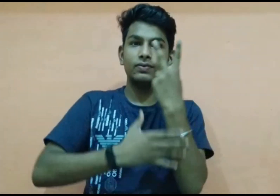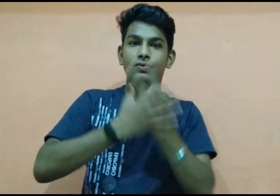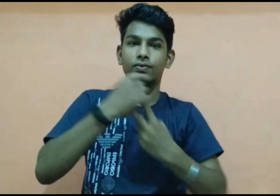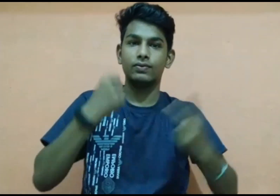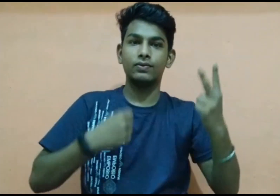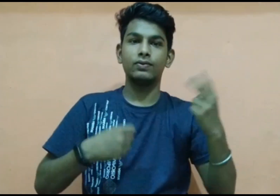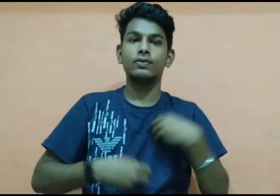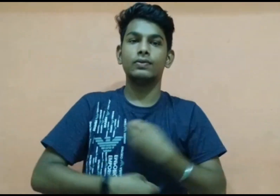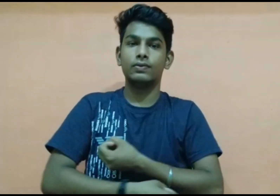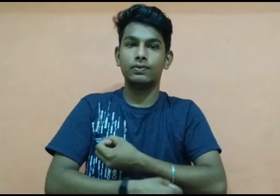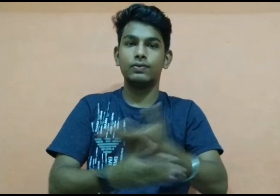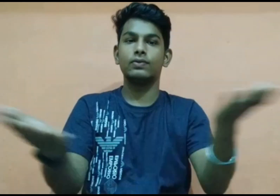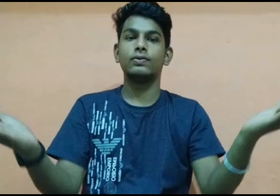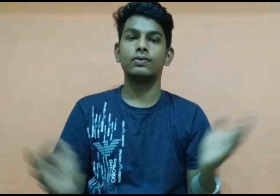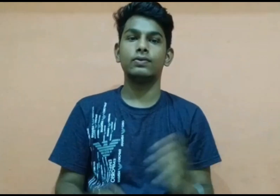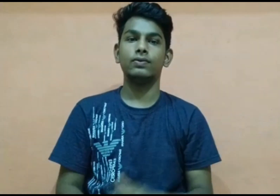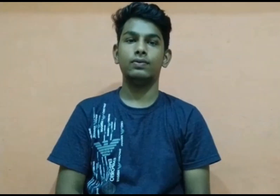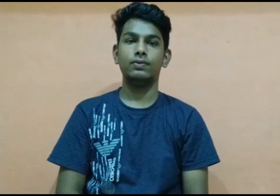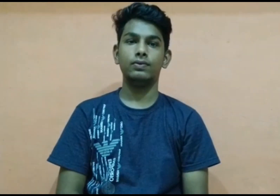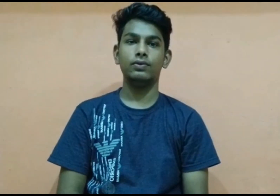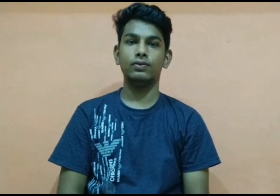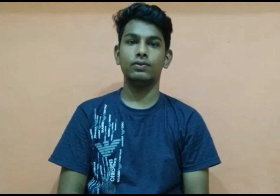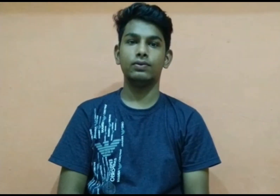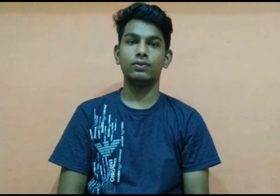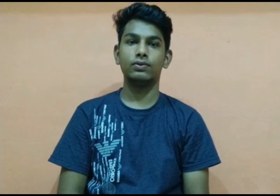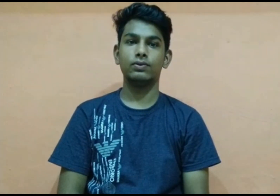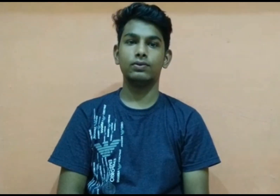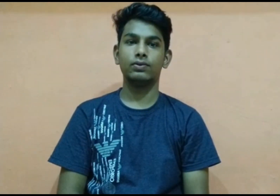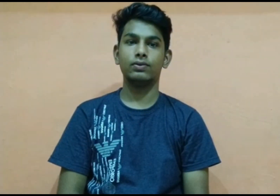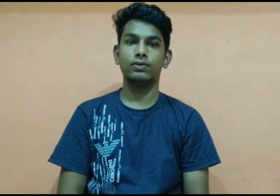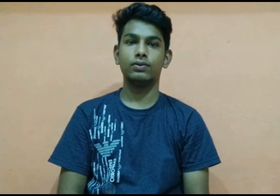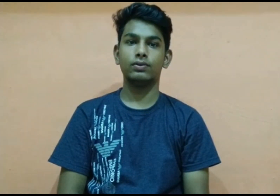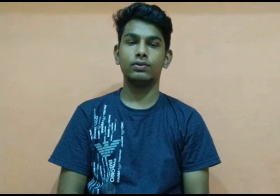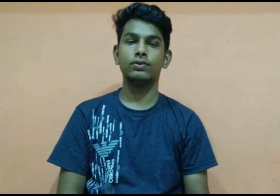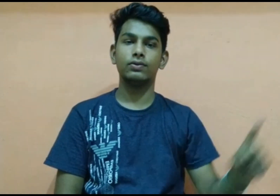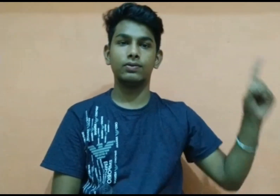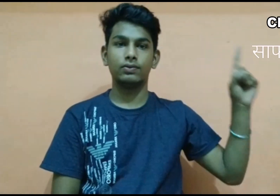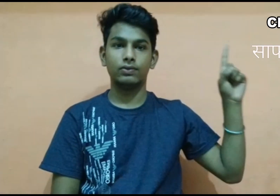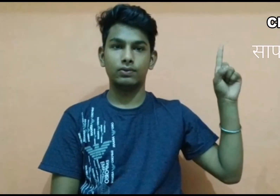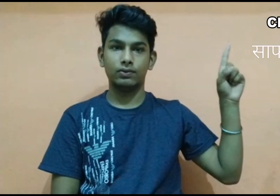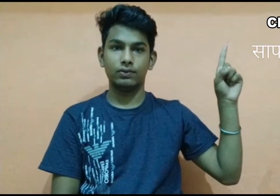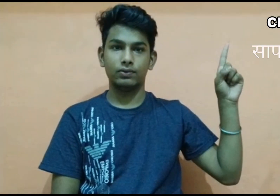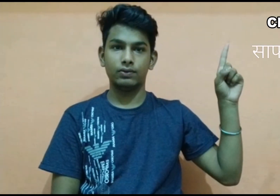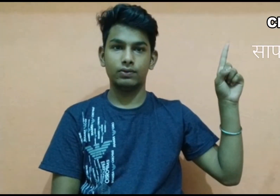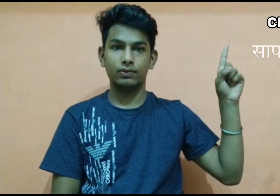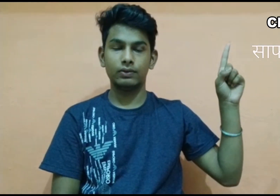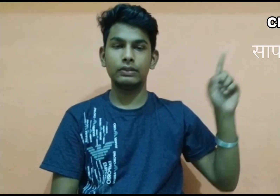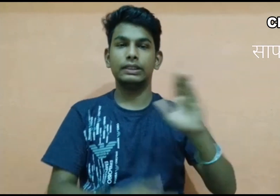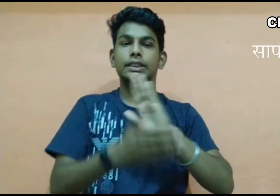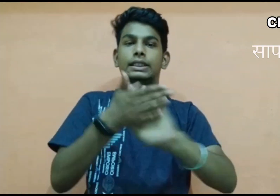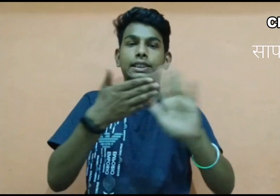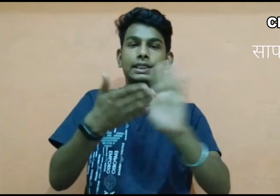Another video next Join the Tube to play on the screen. Show them